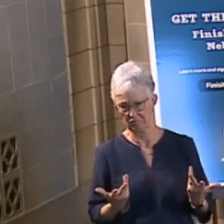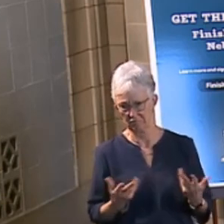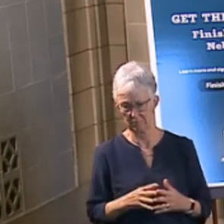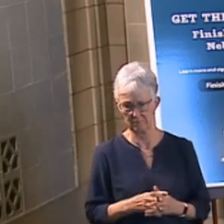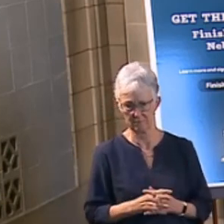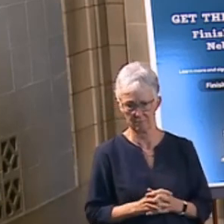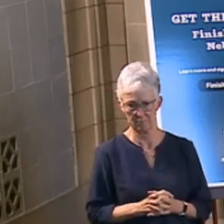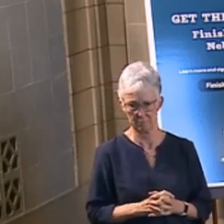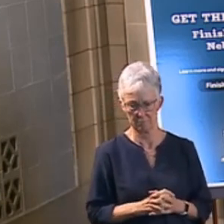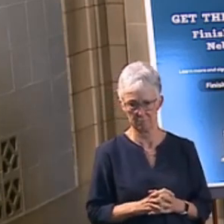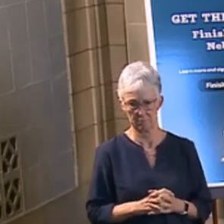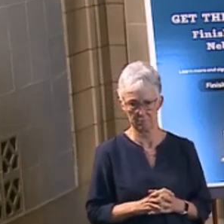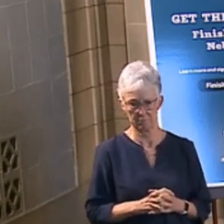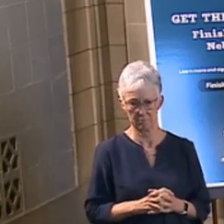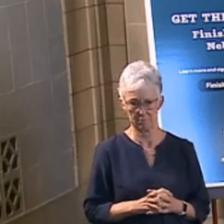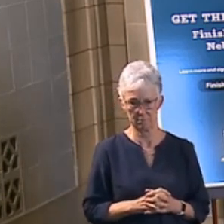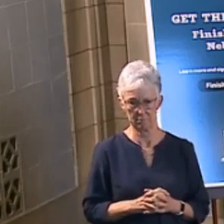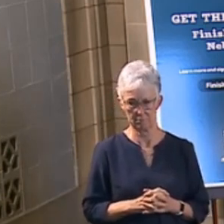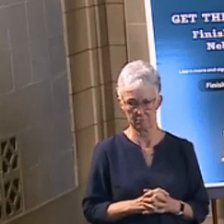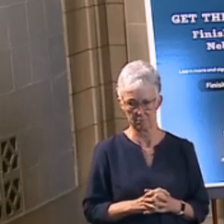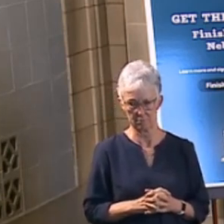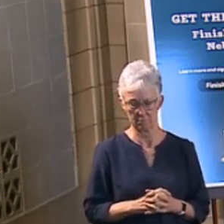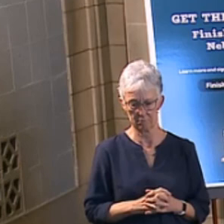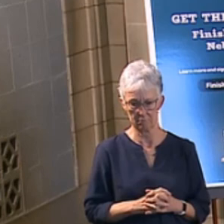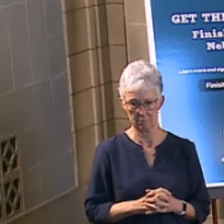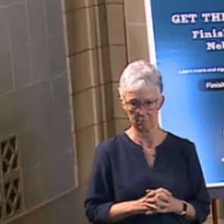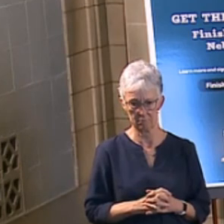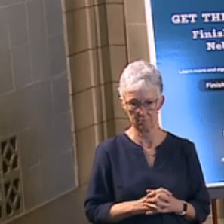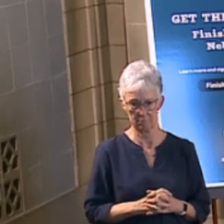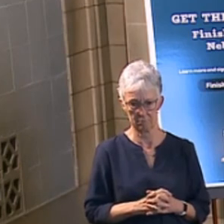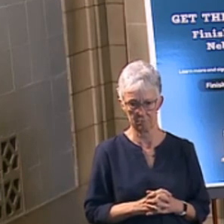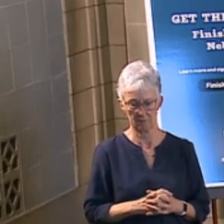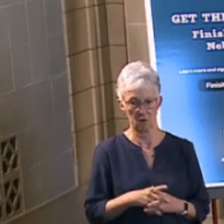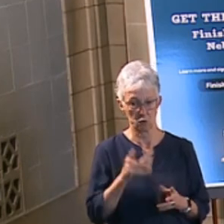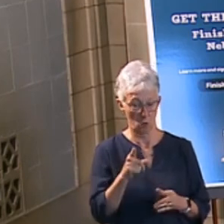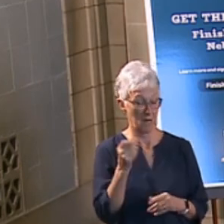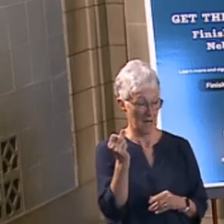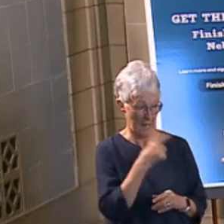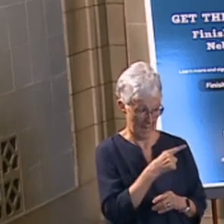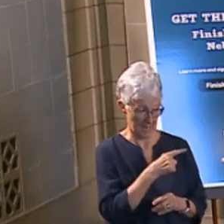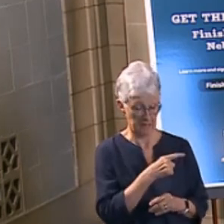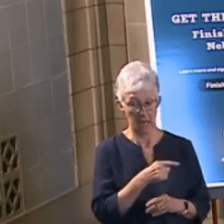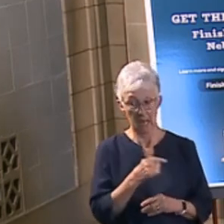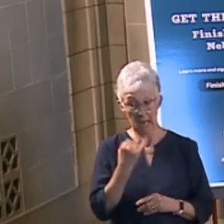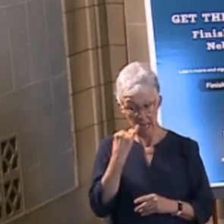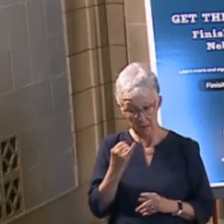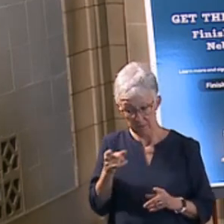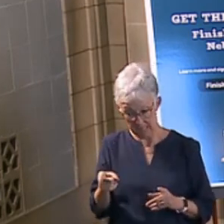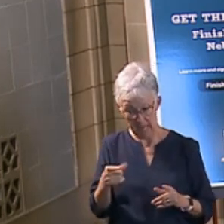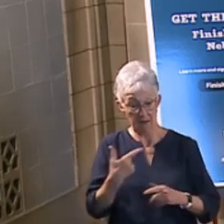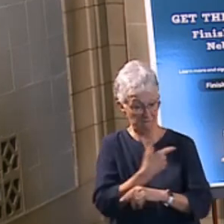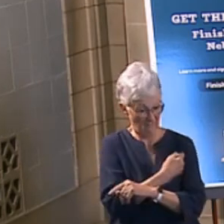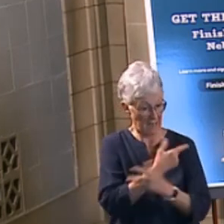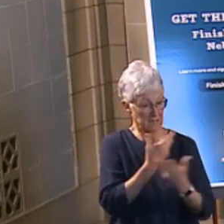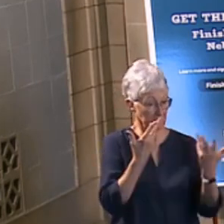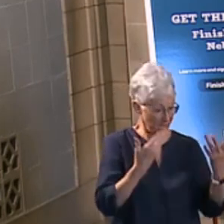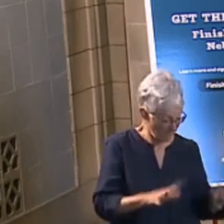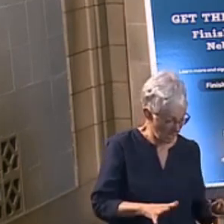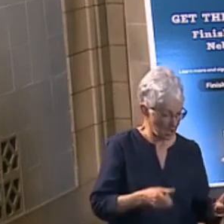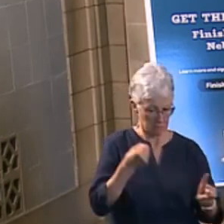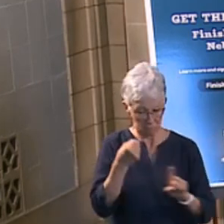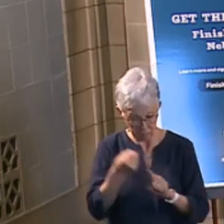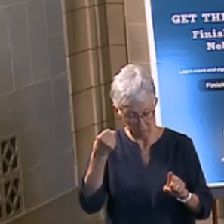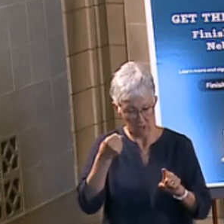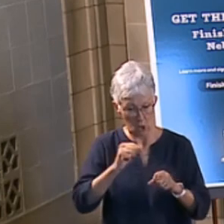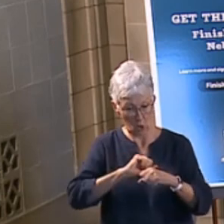how severe these cases are? Is it doing the bottom line? Is that vaccine doing what it's going do? So, Andrew, ask, is